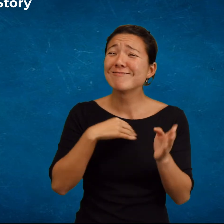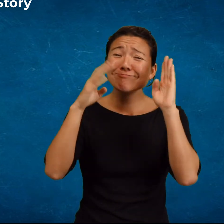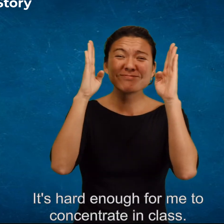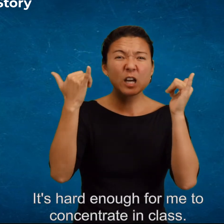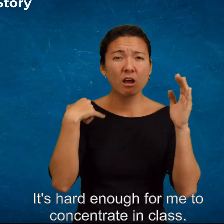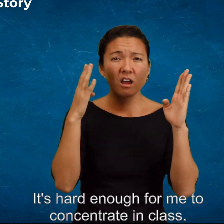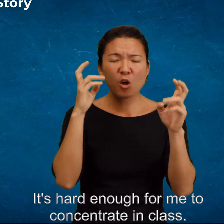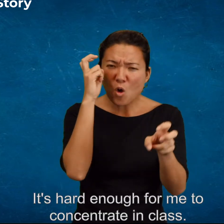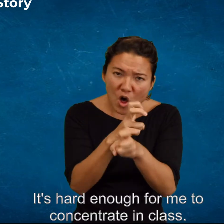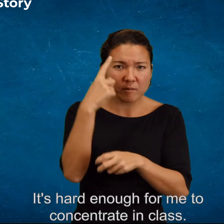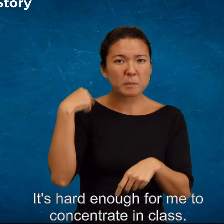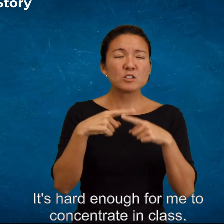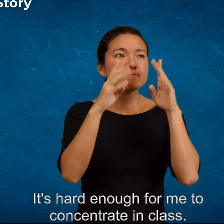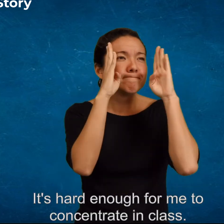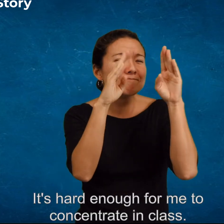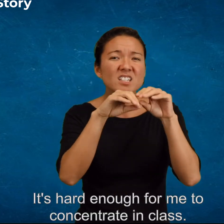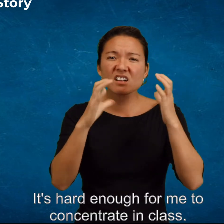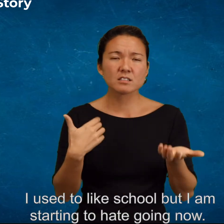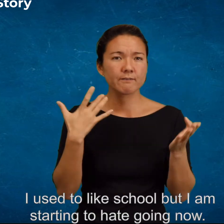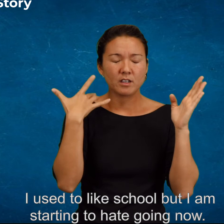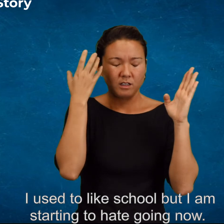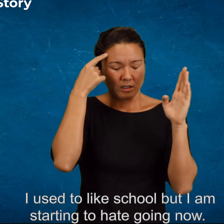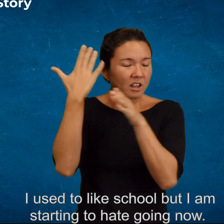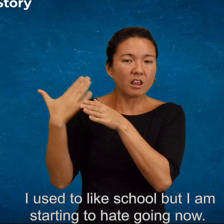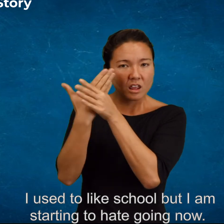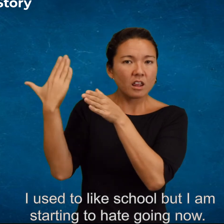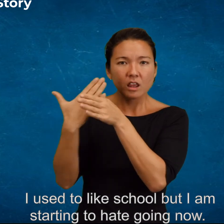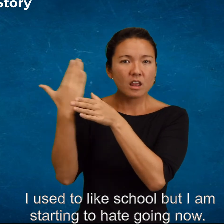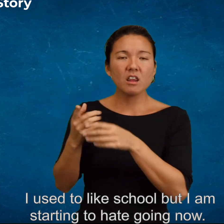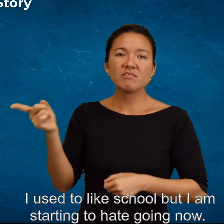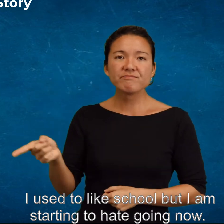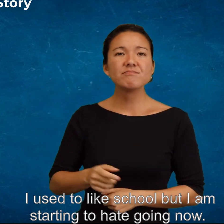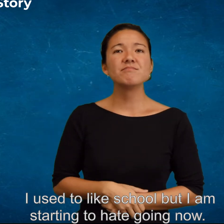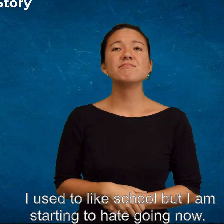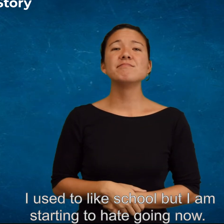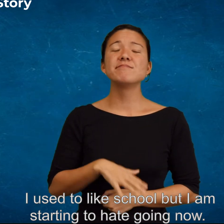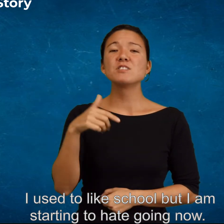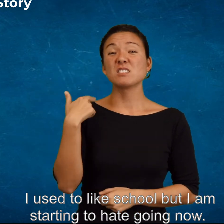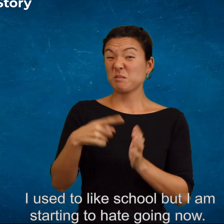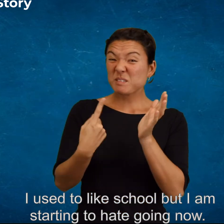It's harder now for me to concentrate in class. I used to like school but I am starting to hate going now.